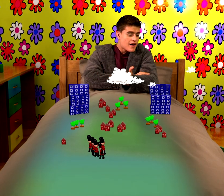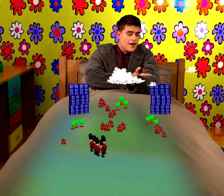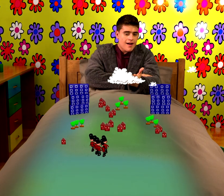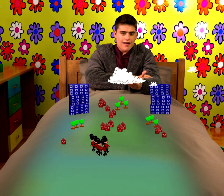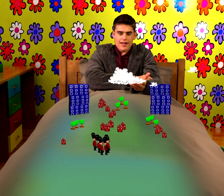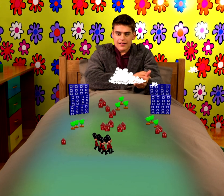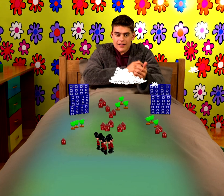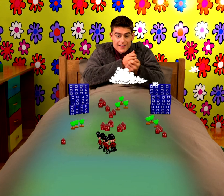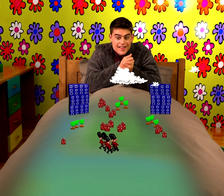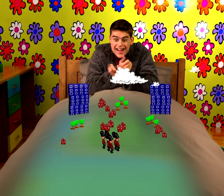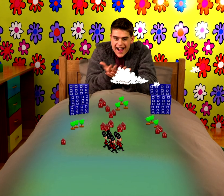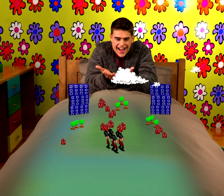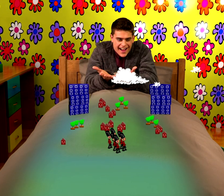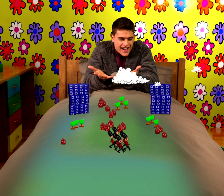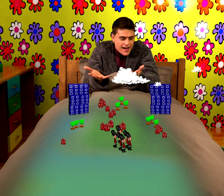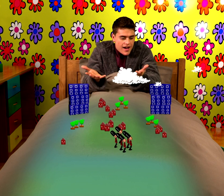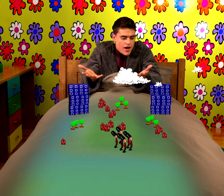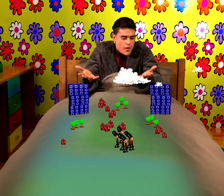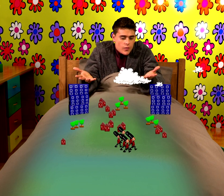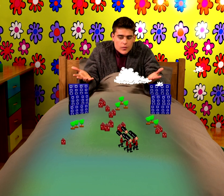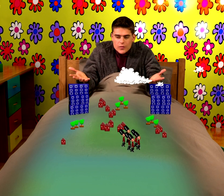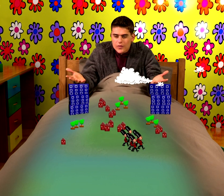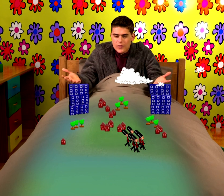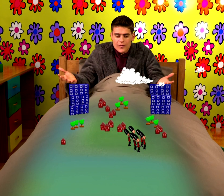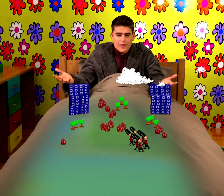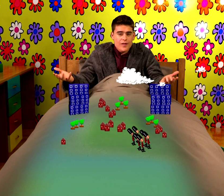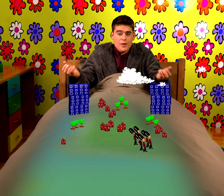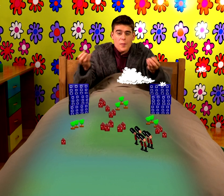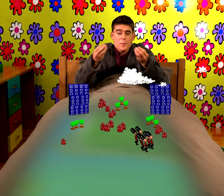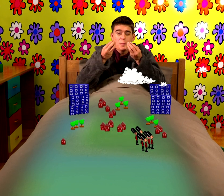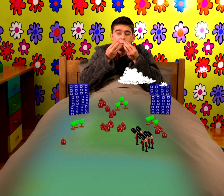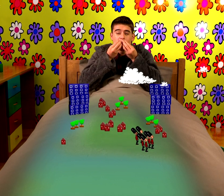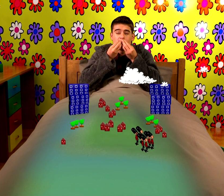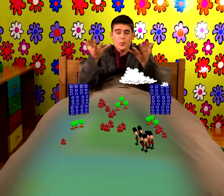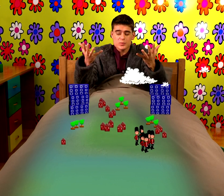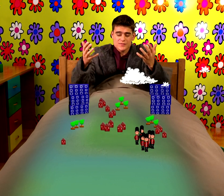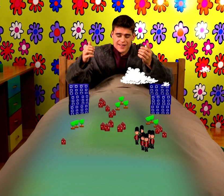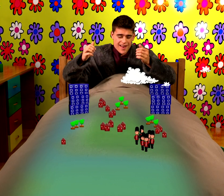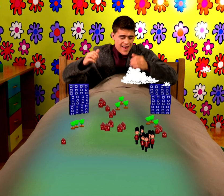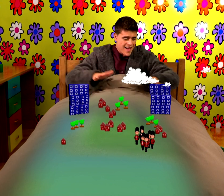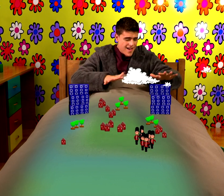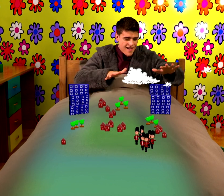And sees before him Dale and plain The pleasant land of counterpaint